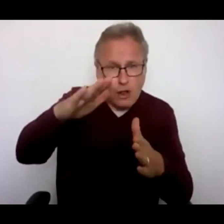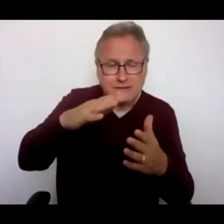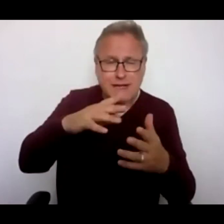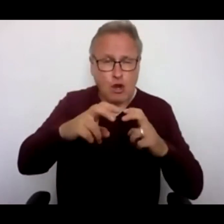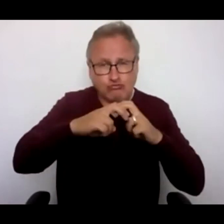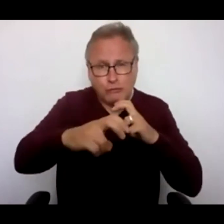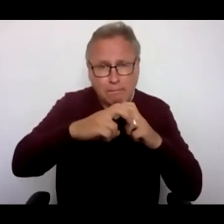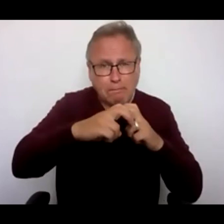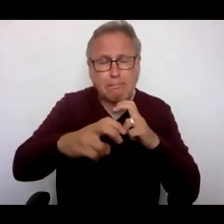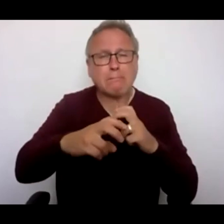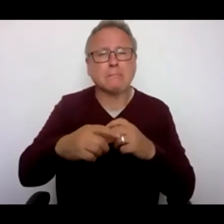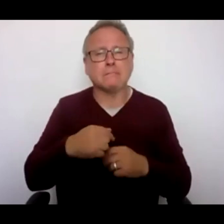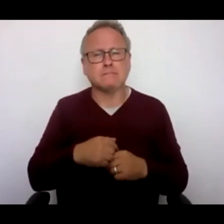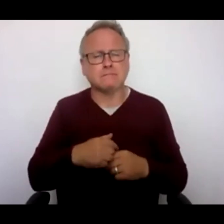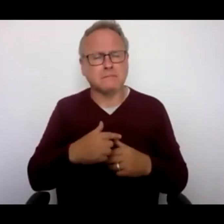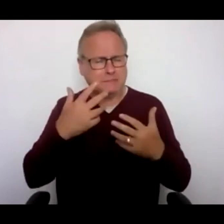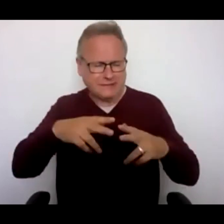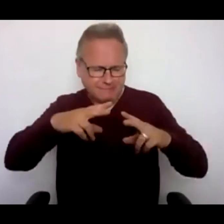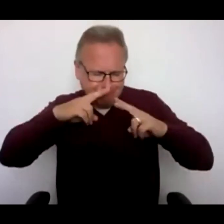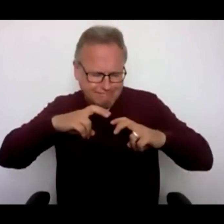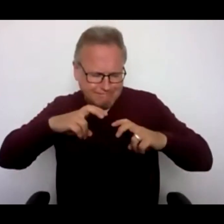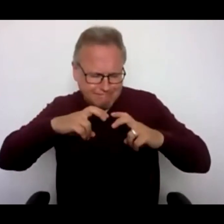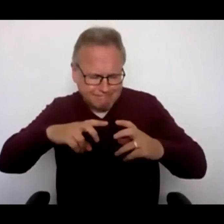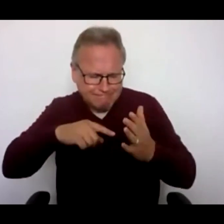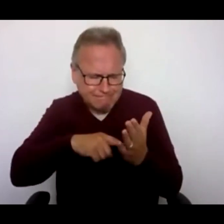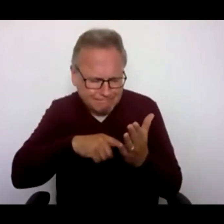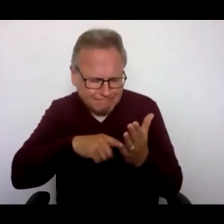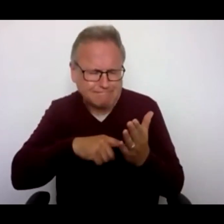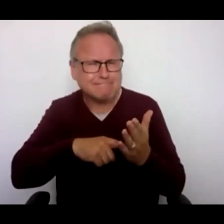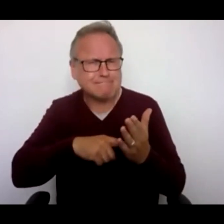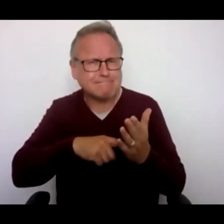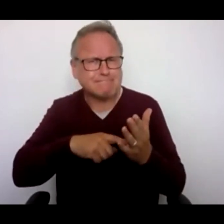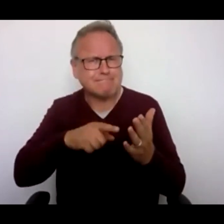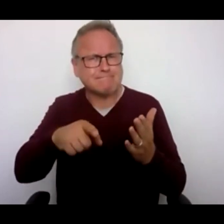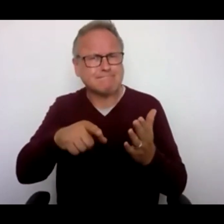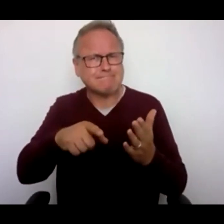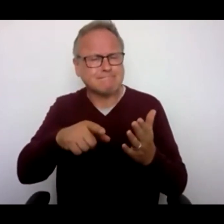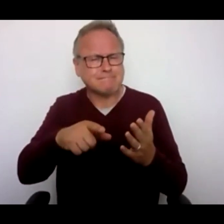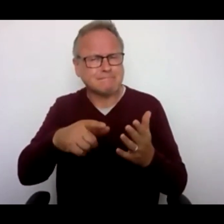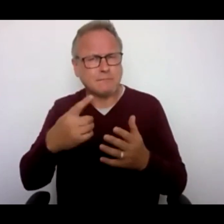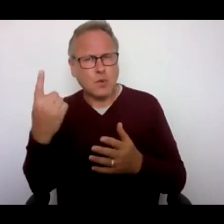We also looked at how the changes would affect disabled who support disabled people.